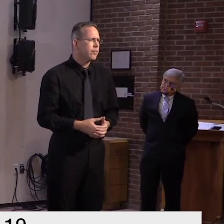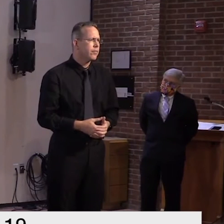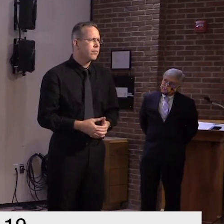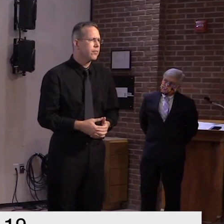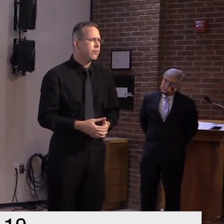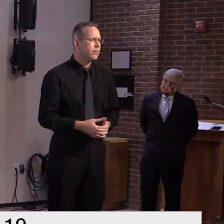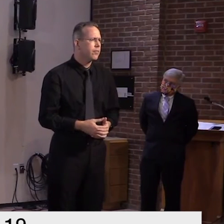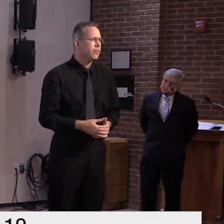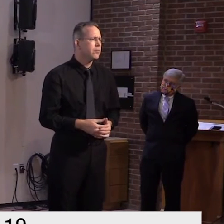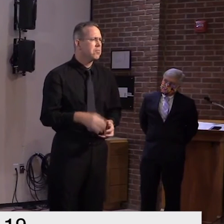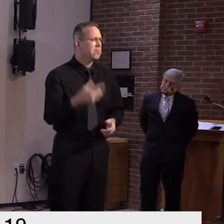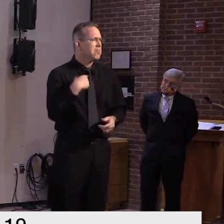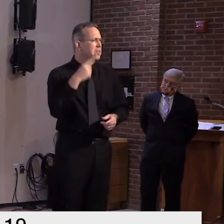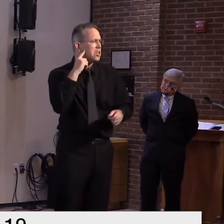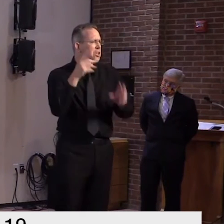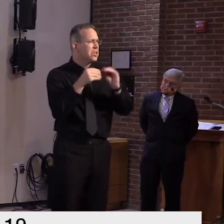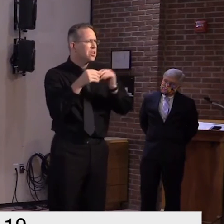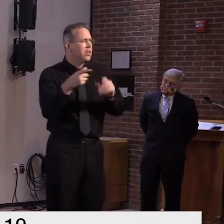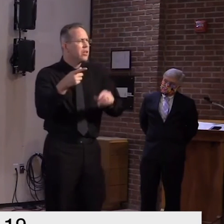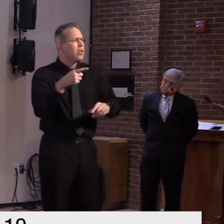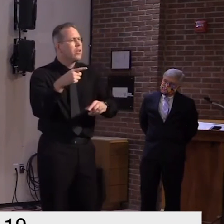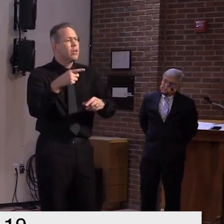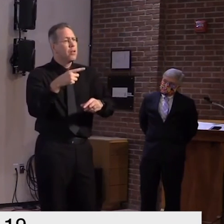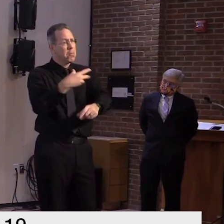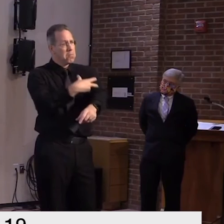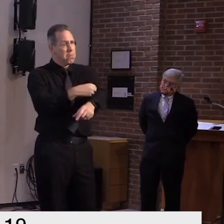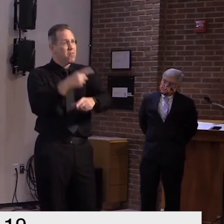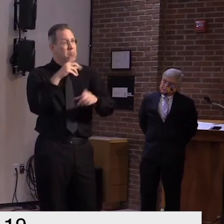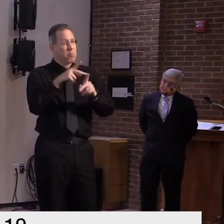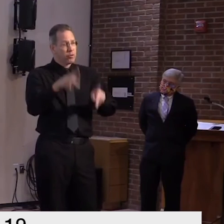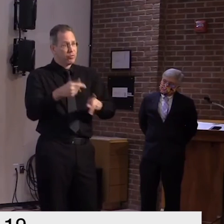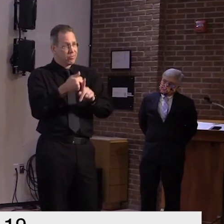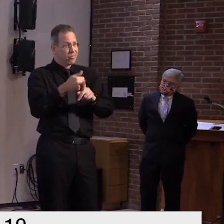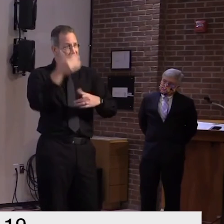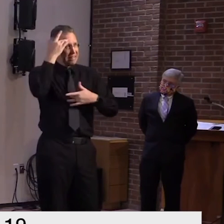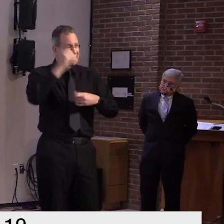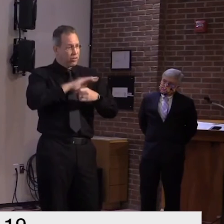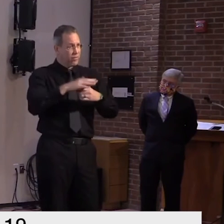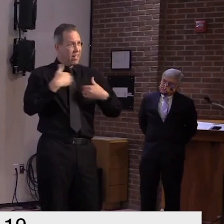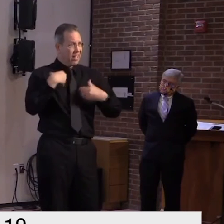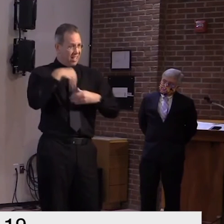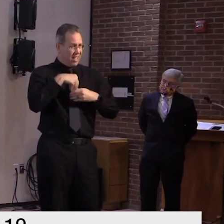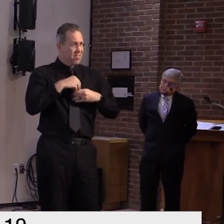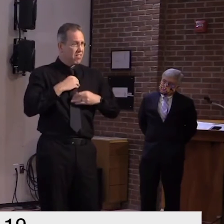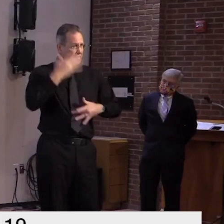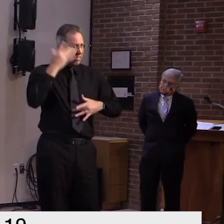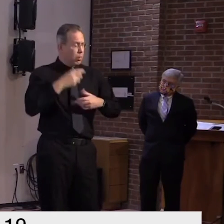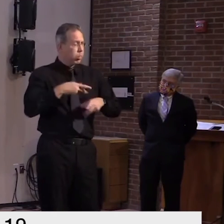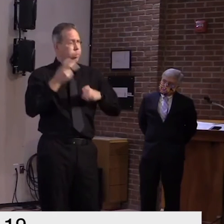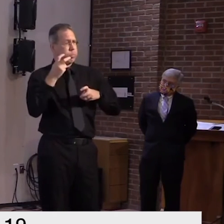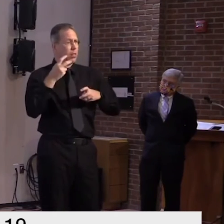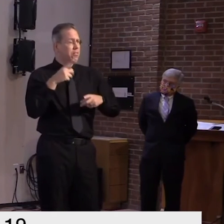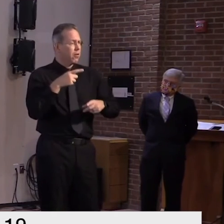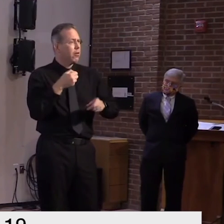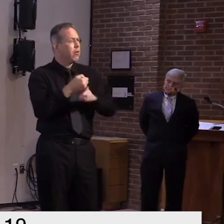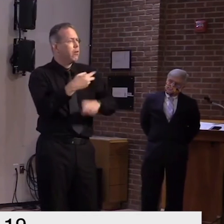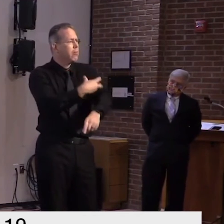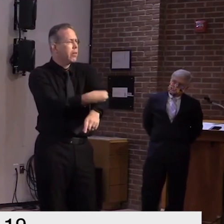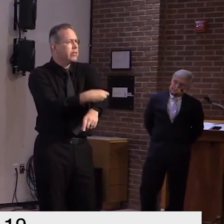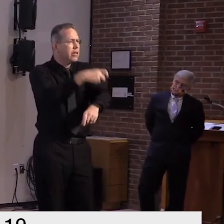reason for the red cross screening yeah so good question the um literature on